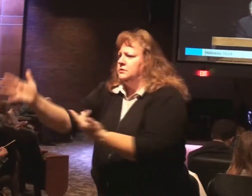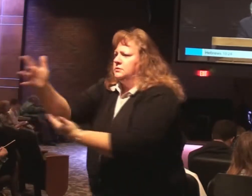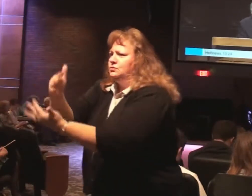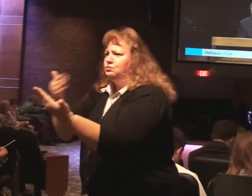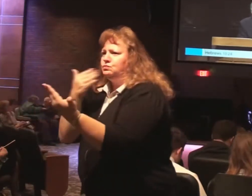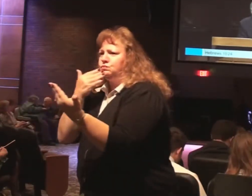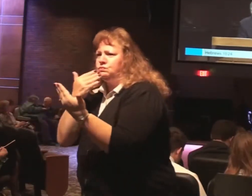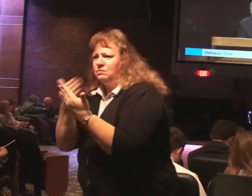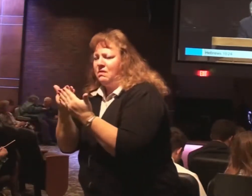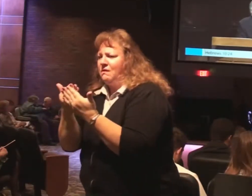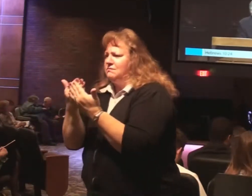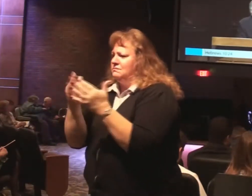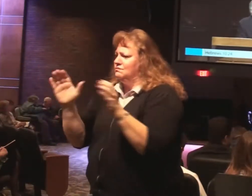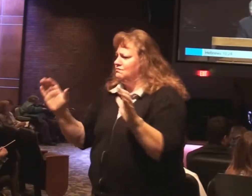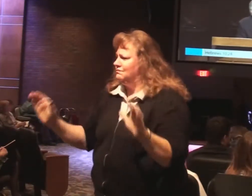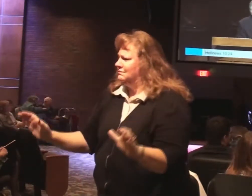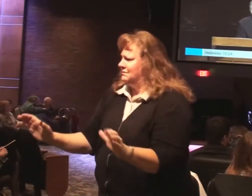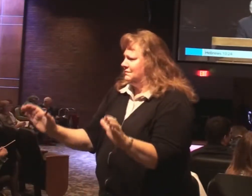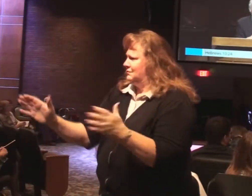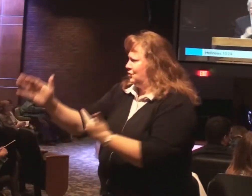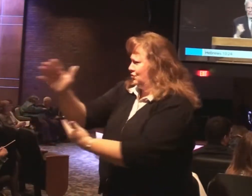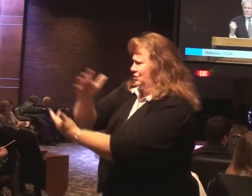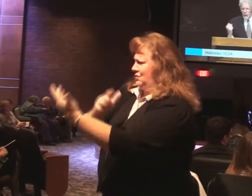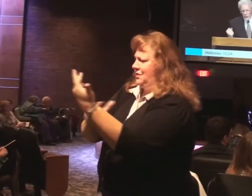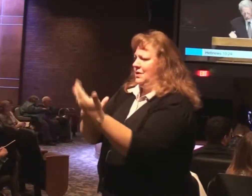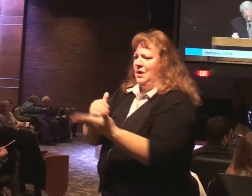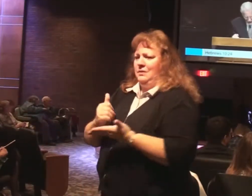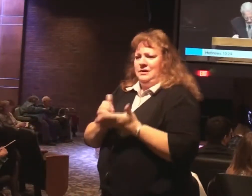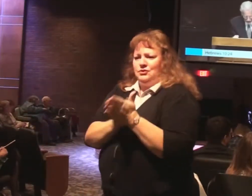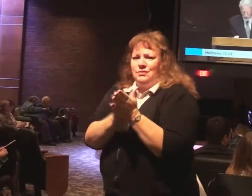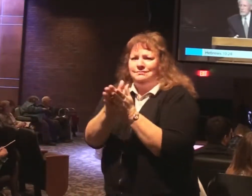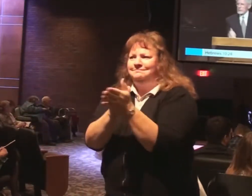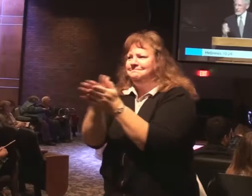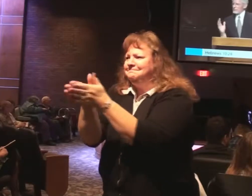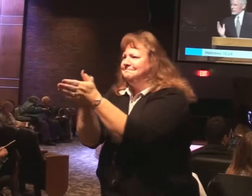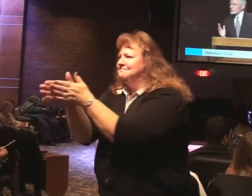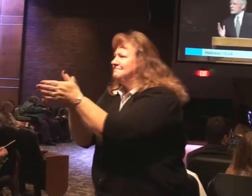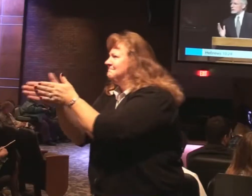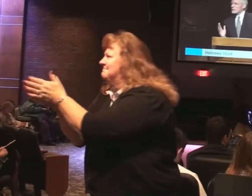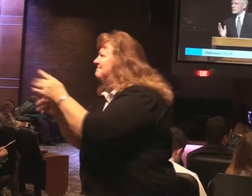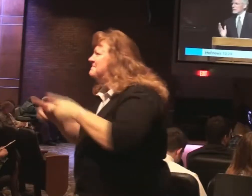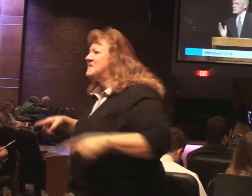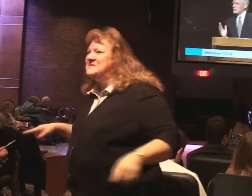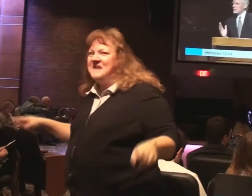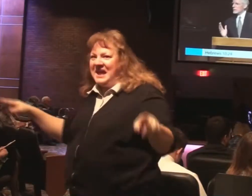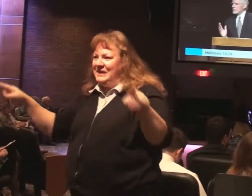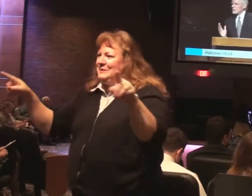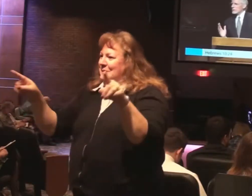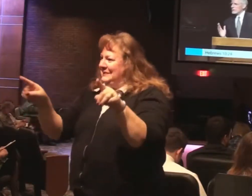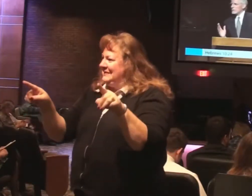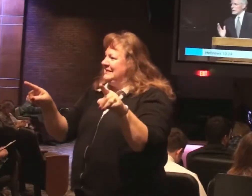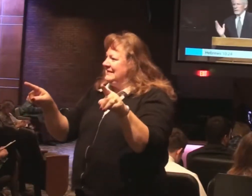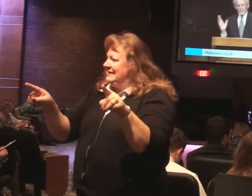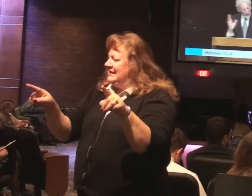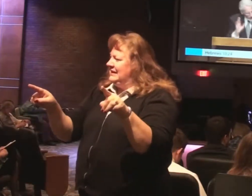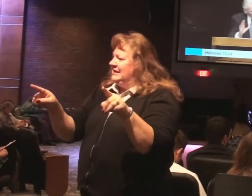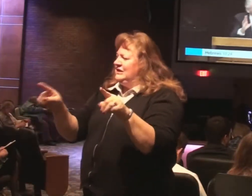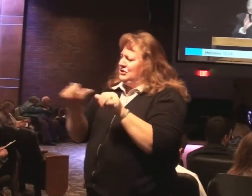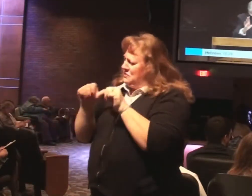deeds. We're to help motivate other believers to be faithful and